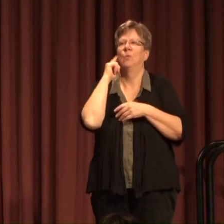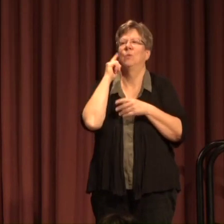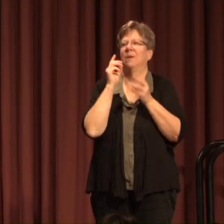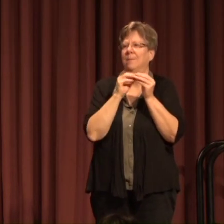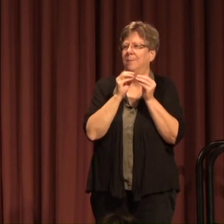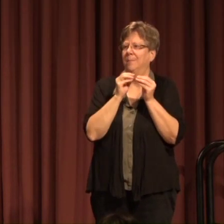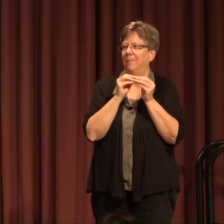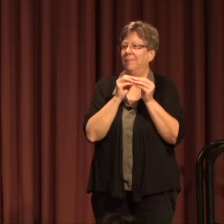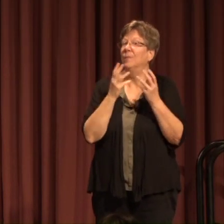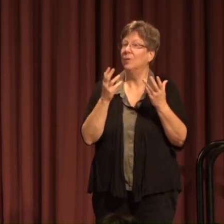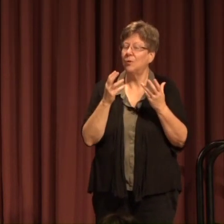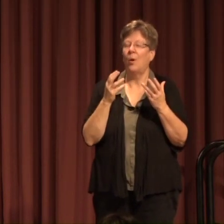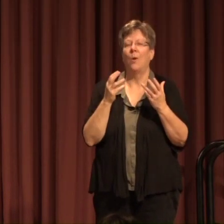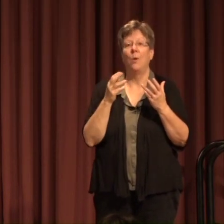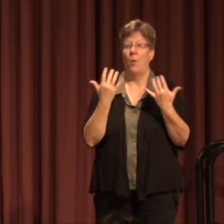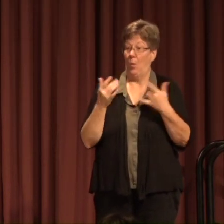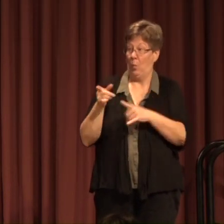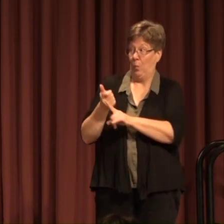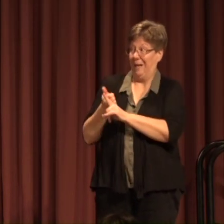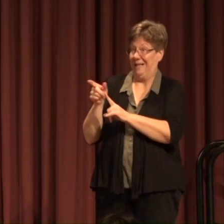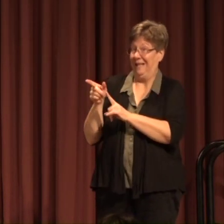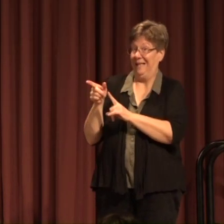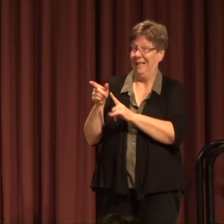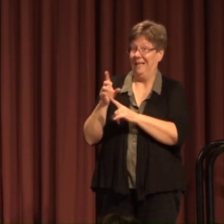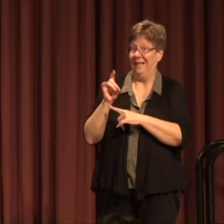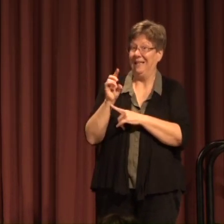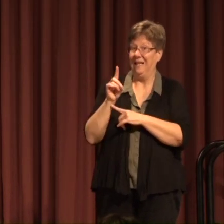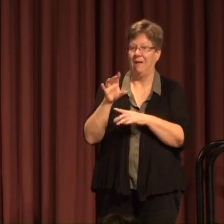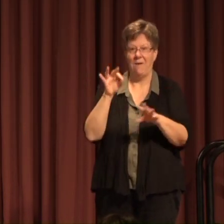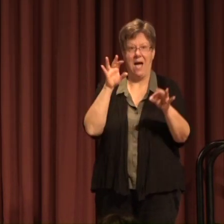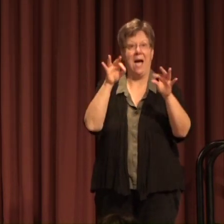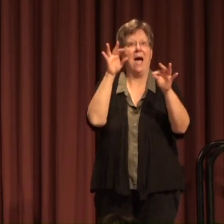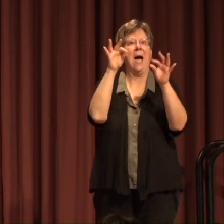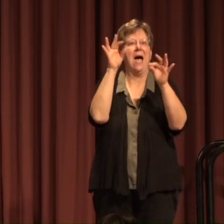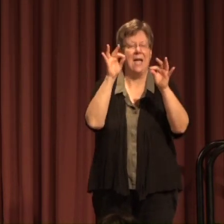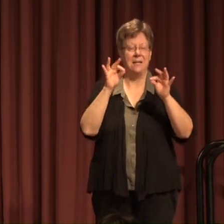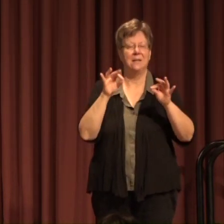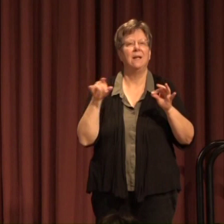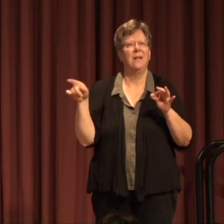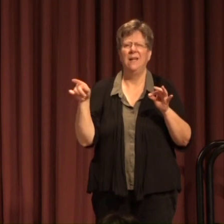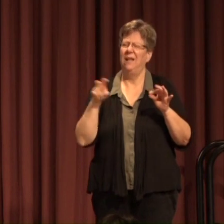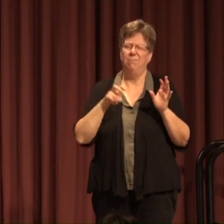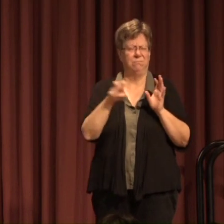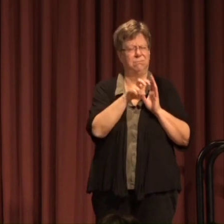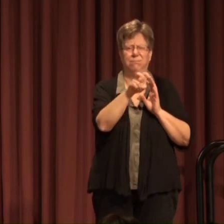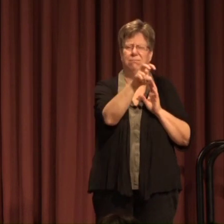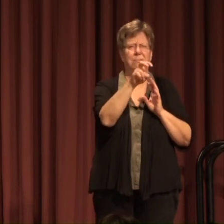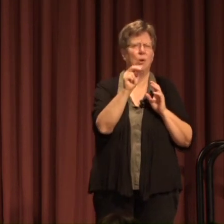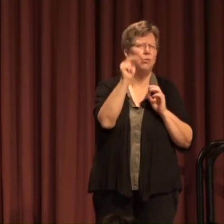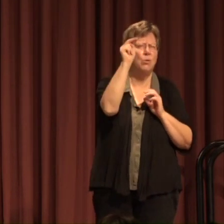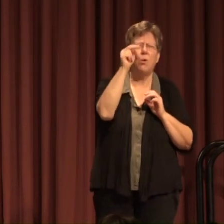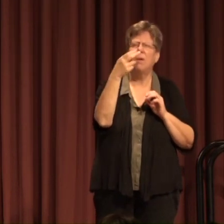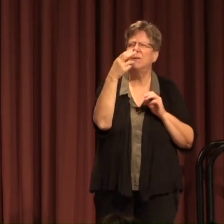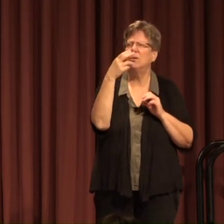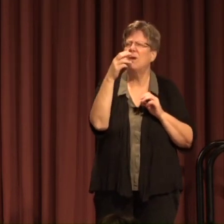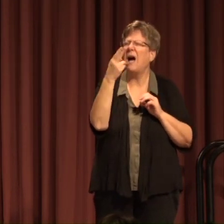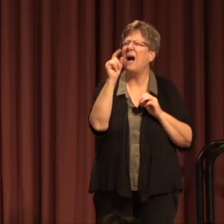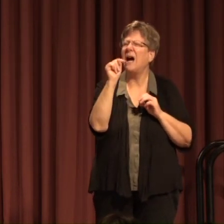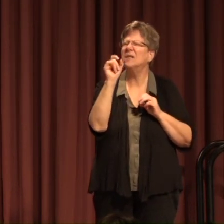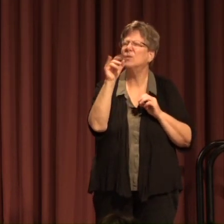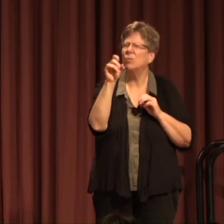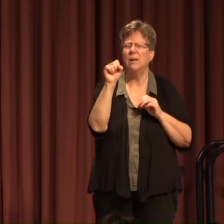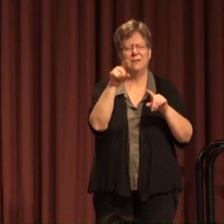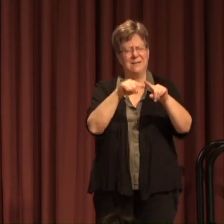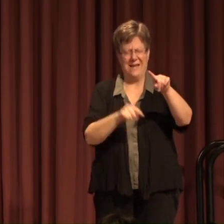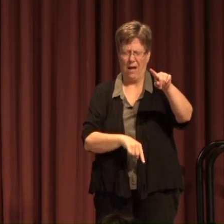And so Throughout the state What he did find Which was You know From all over He ended up going up north to Hot Springs As far south